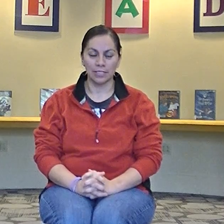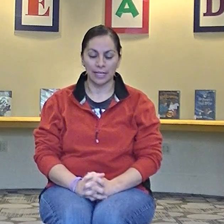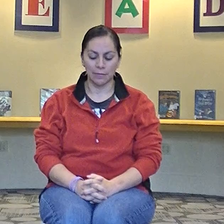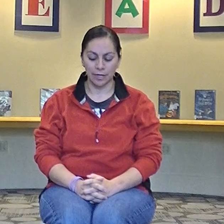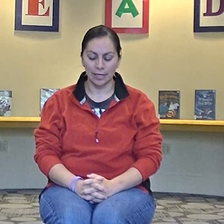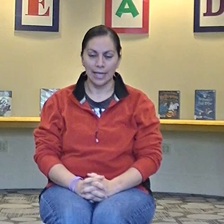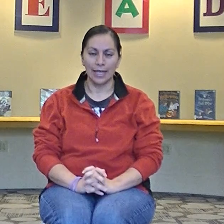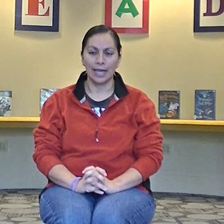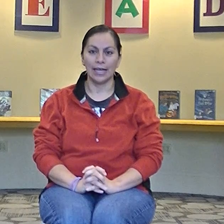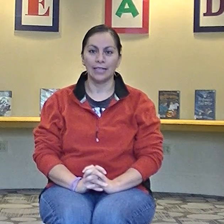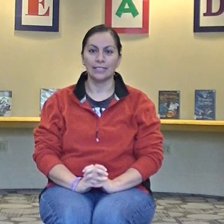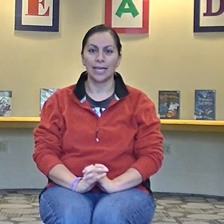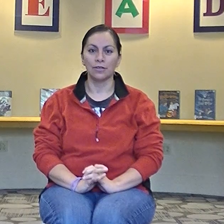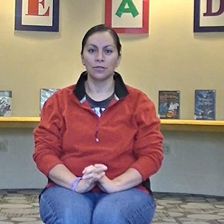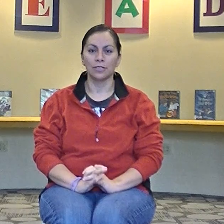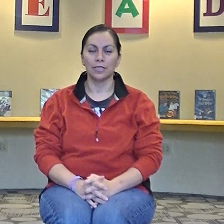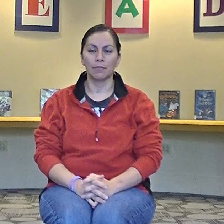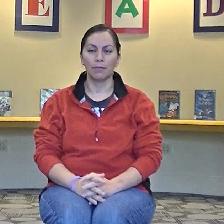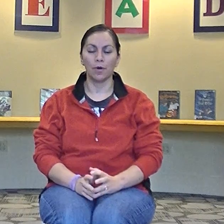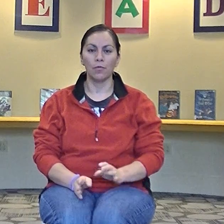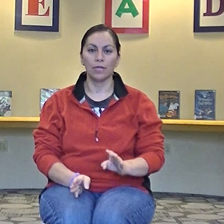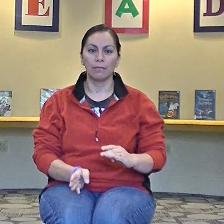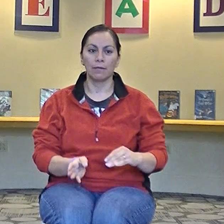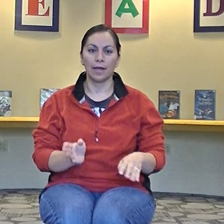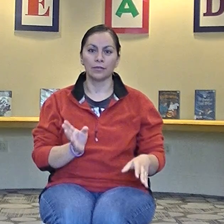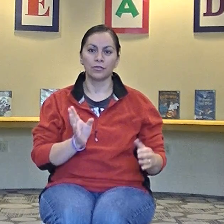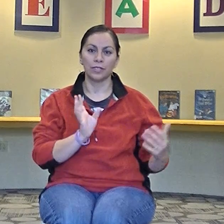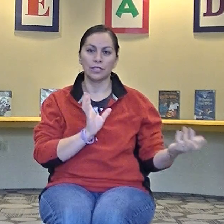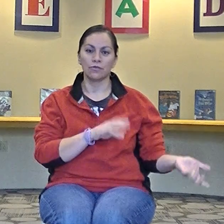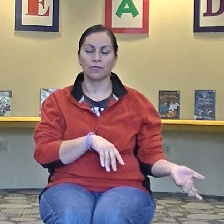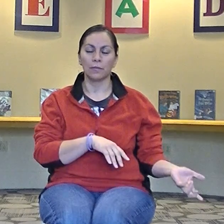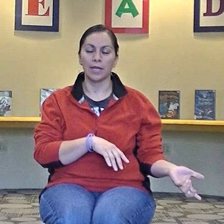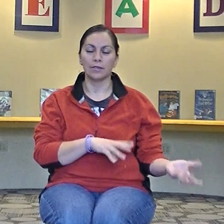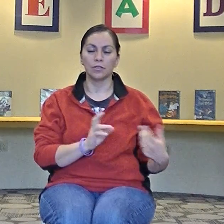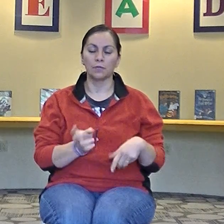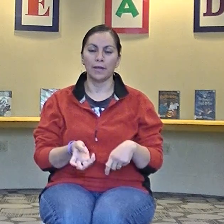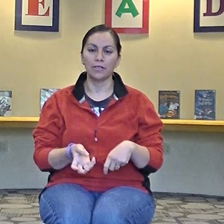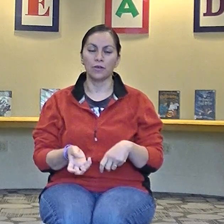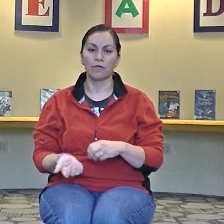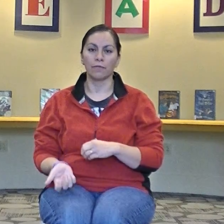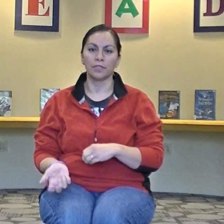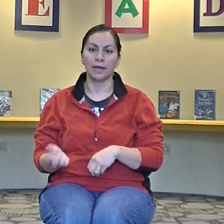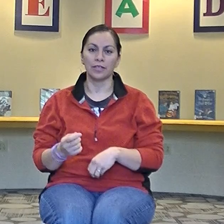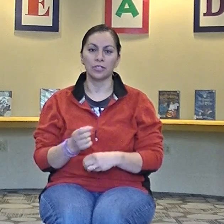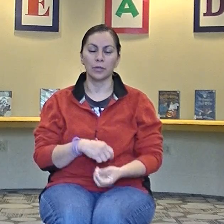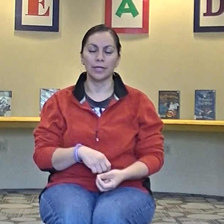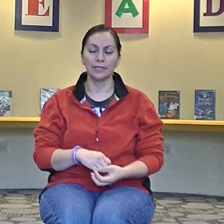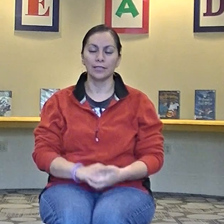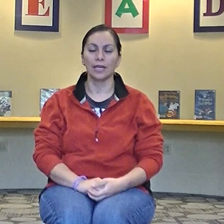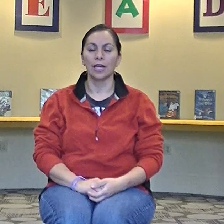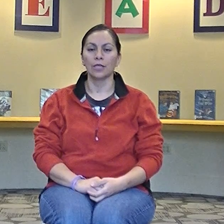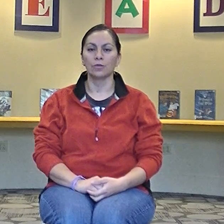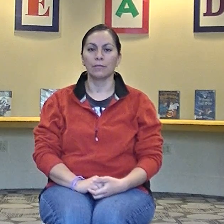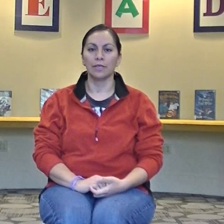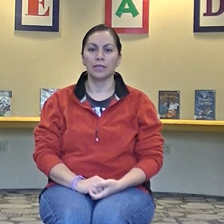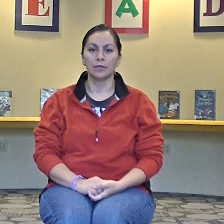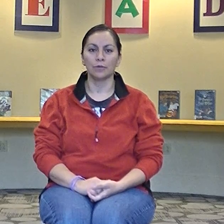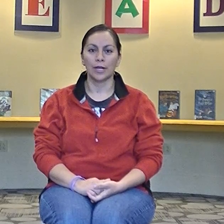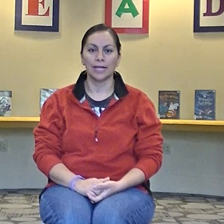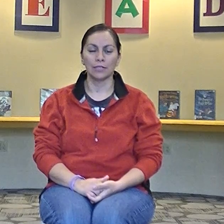library and I usually sing ping pong when I'm about to transition from English to Spanish or from Spanish to English. Usualmente uso la canción